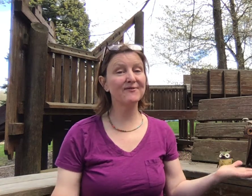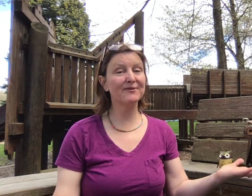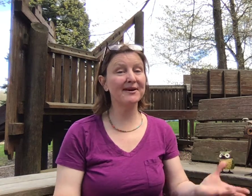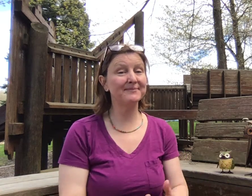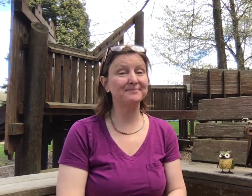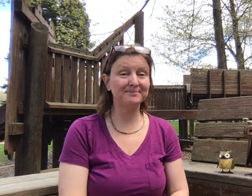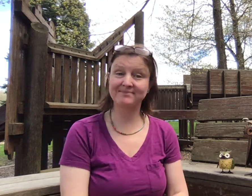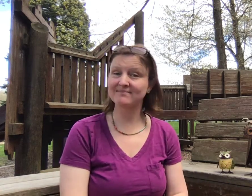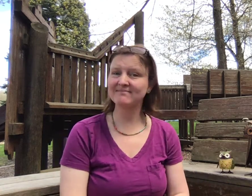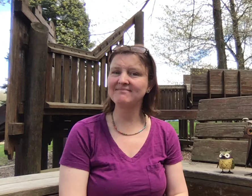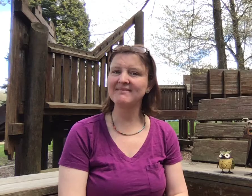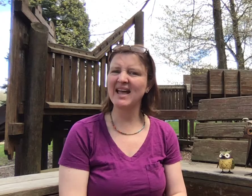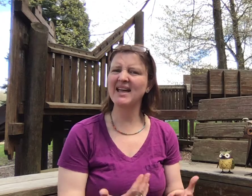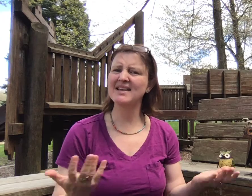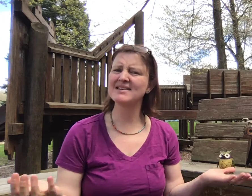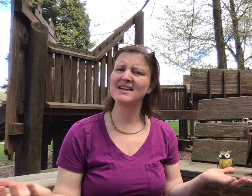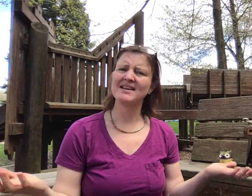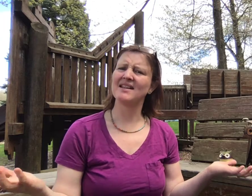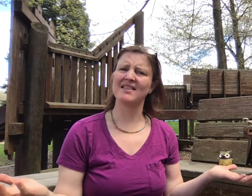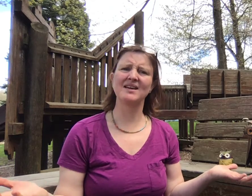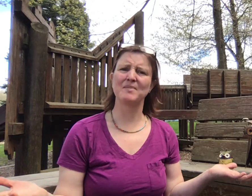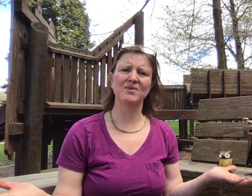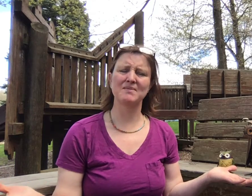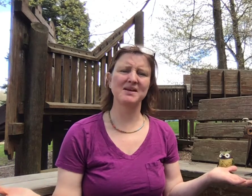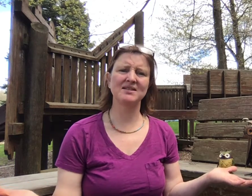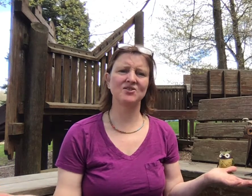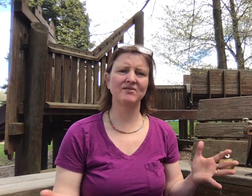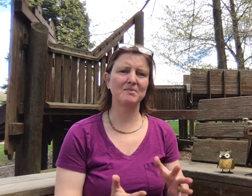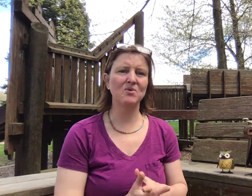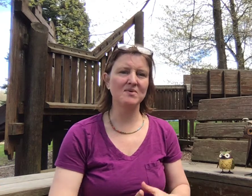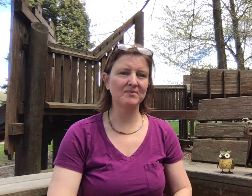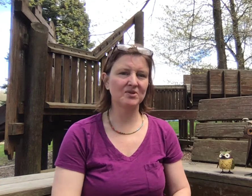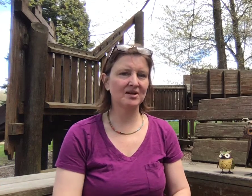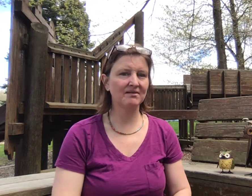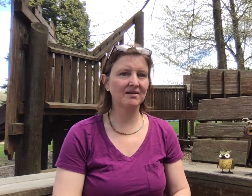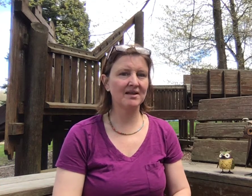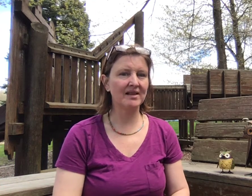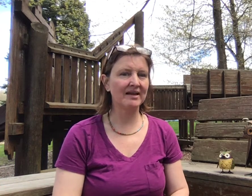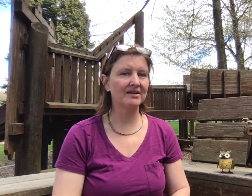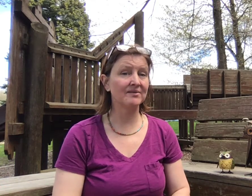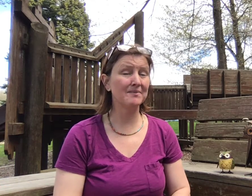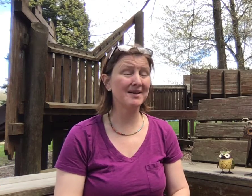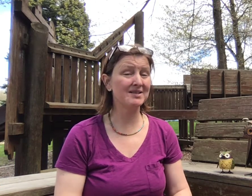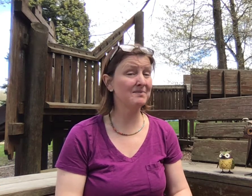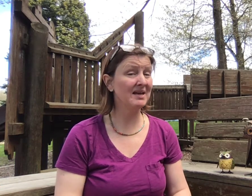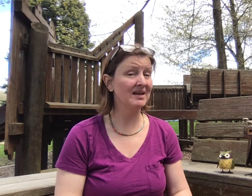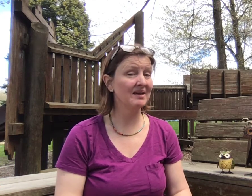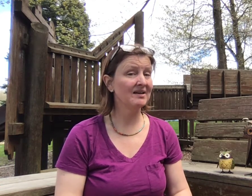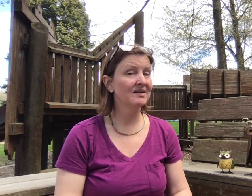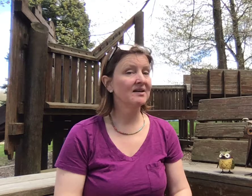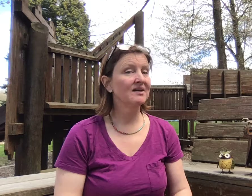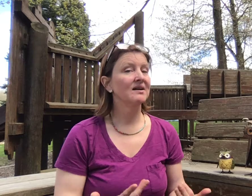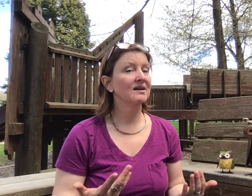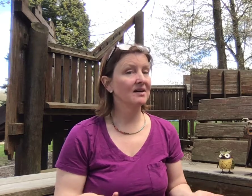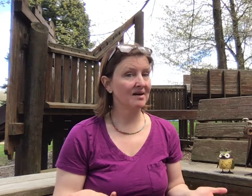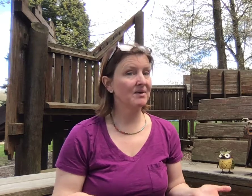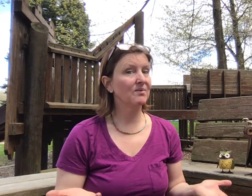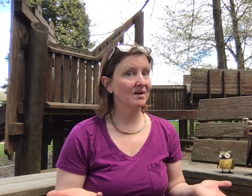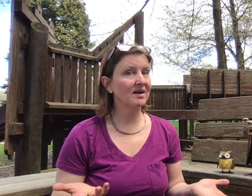for fun. And to think about the message of the poem. Which I really like. Reminds me about what I